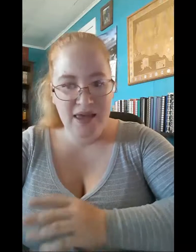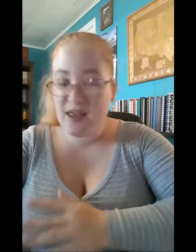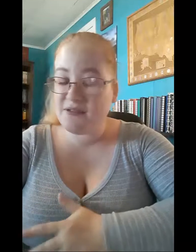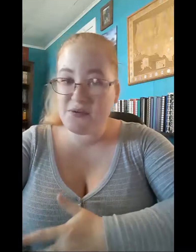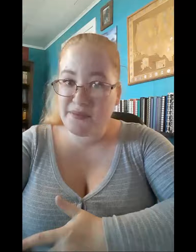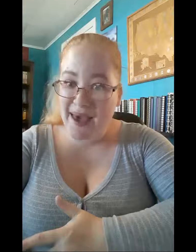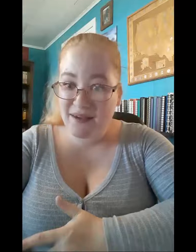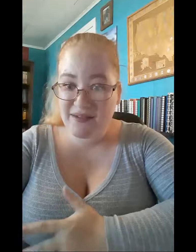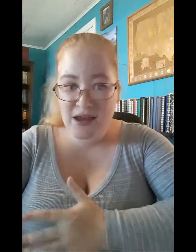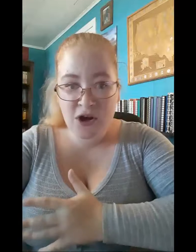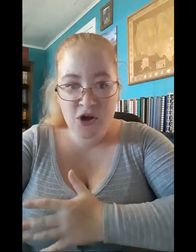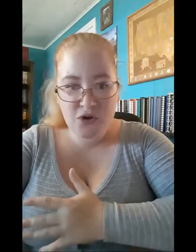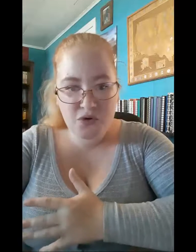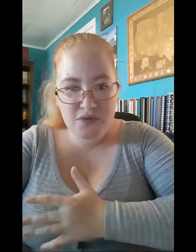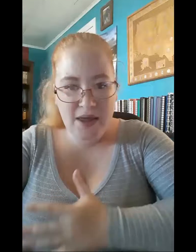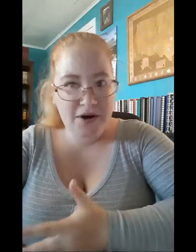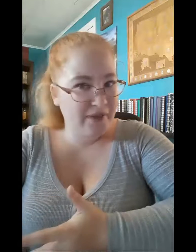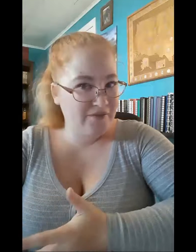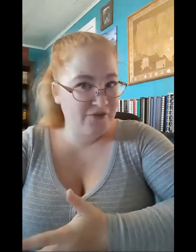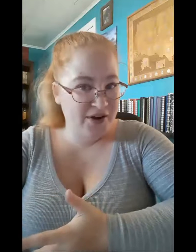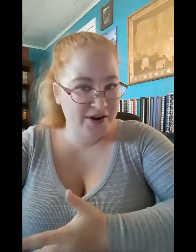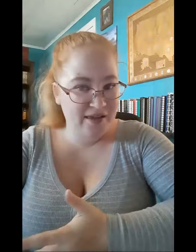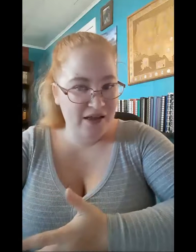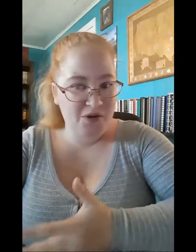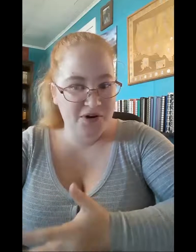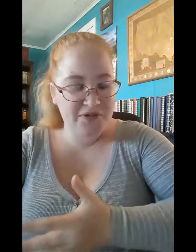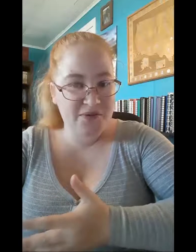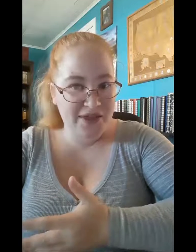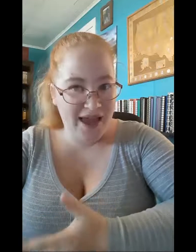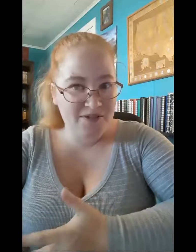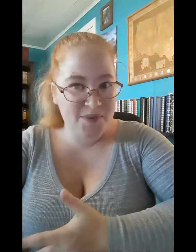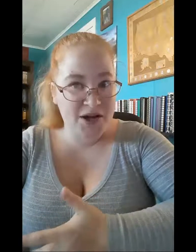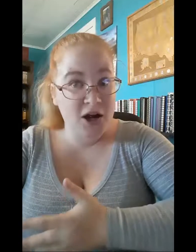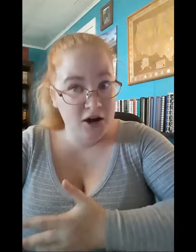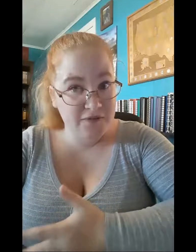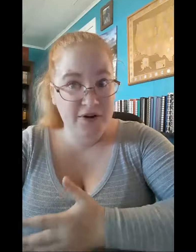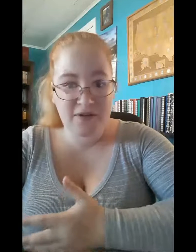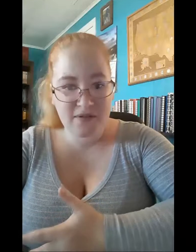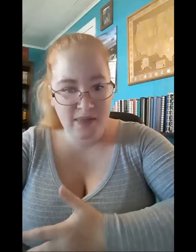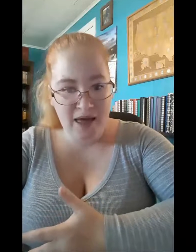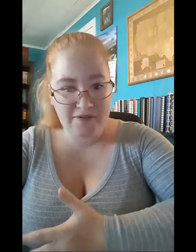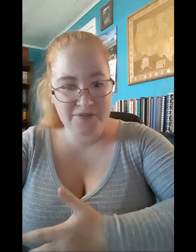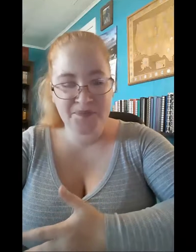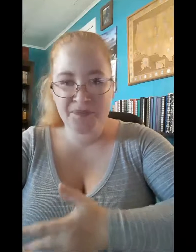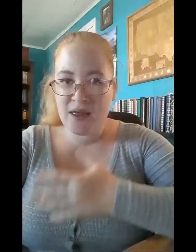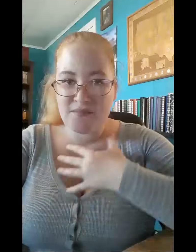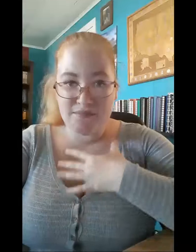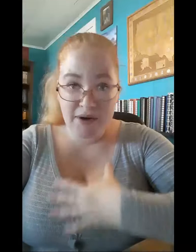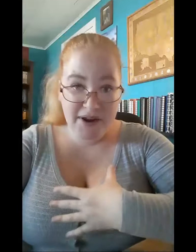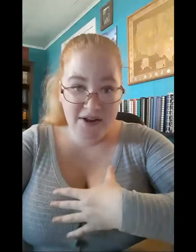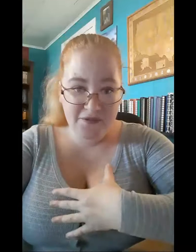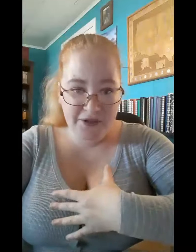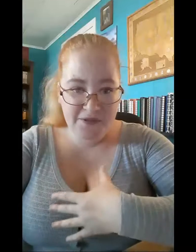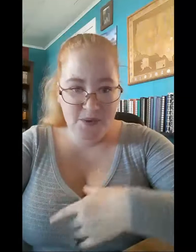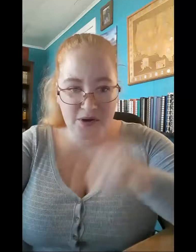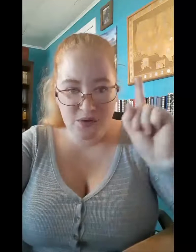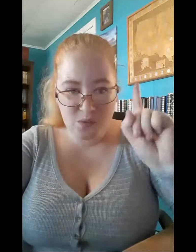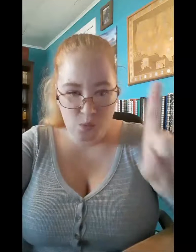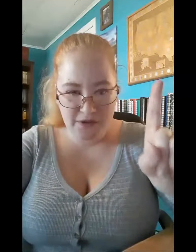Is it with Maxon, who could make her life a fairy tale, or is it with Aspen, her first love? My rating for this book? One